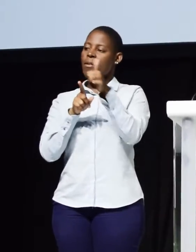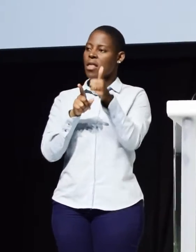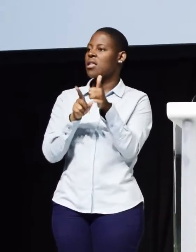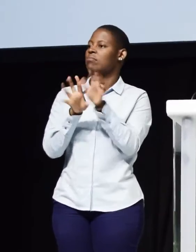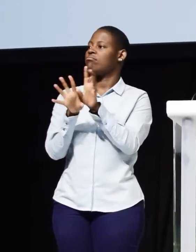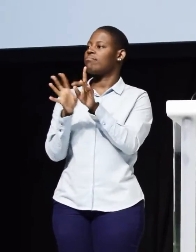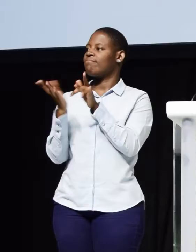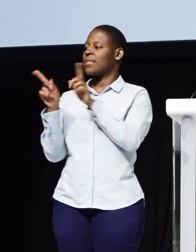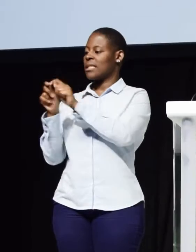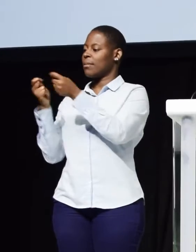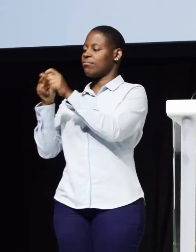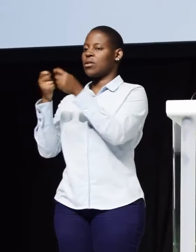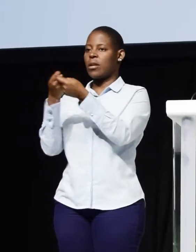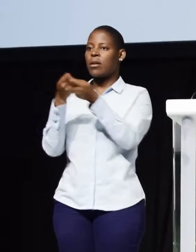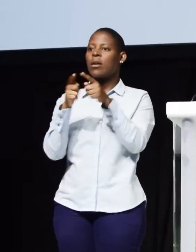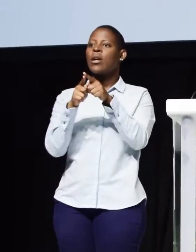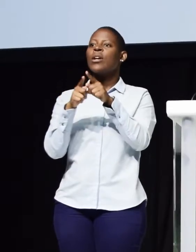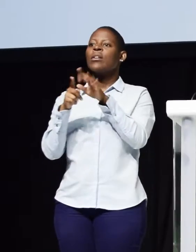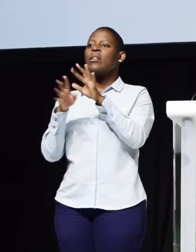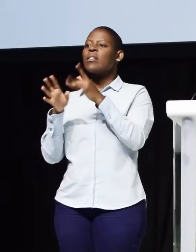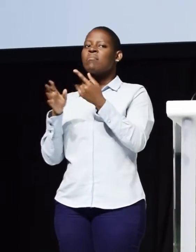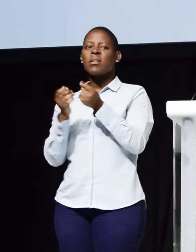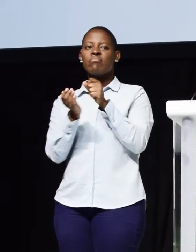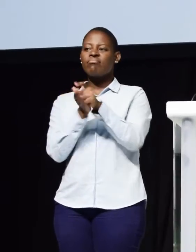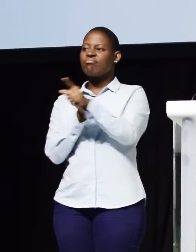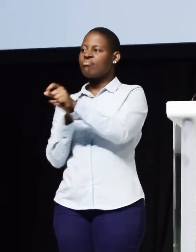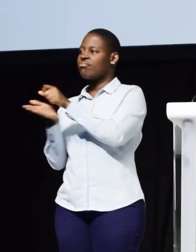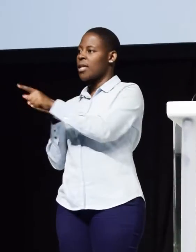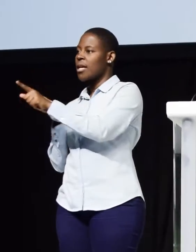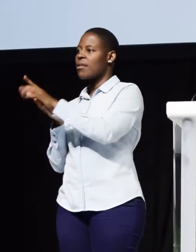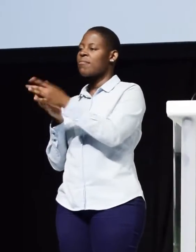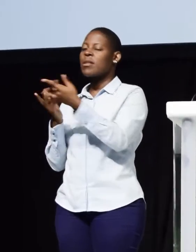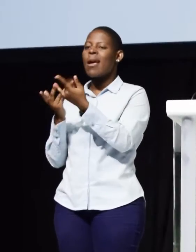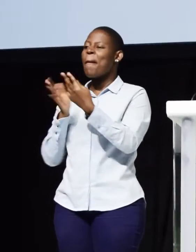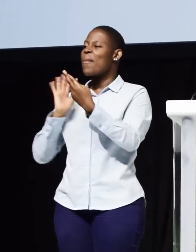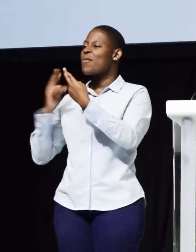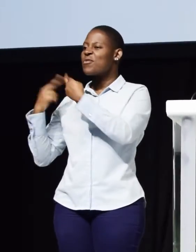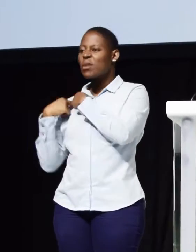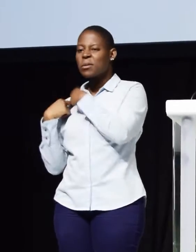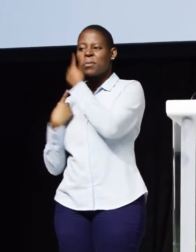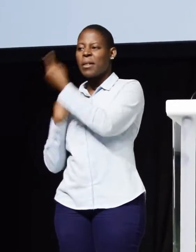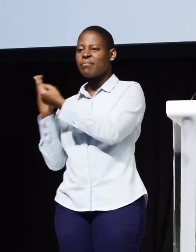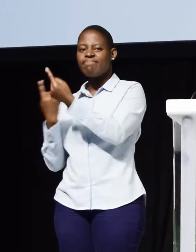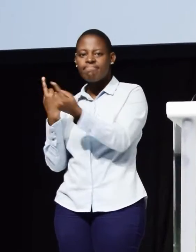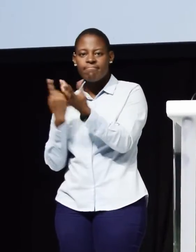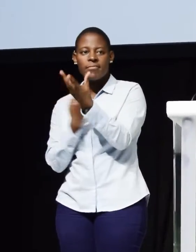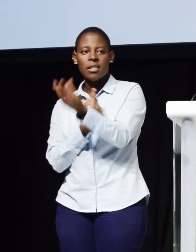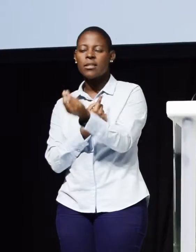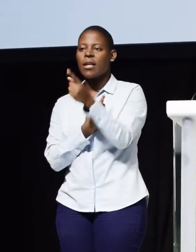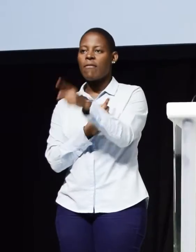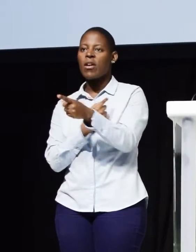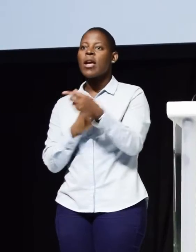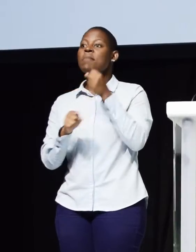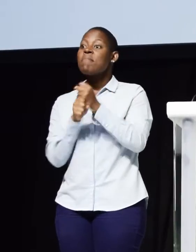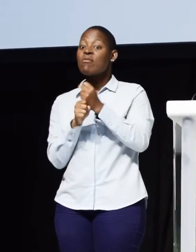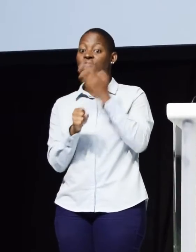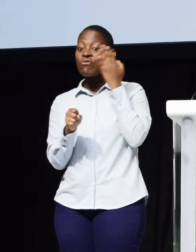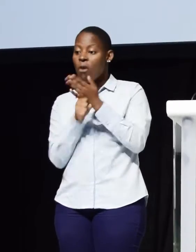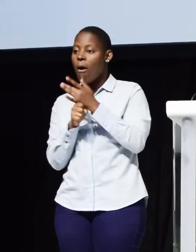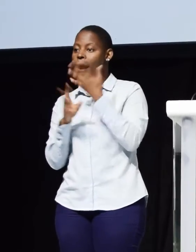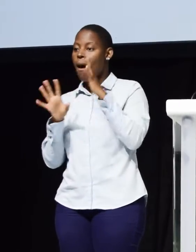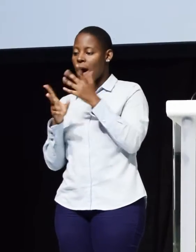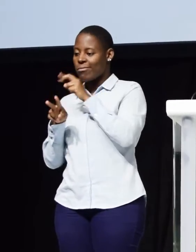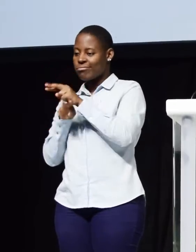the Minister for the buy-in and allocation of responsibilities and also how to monitor the